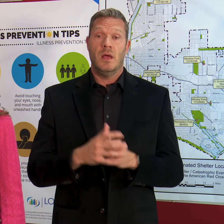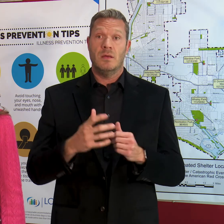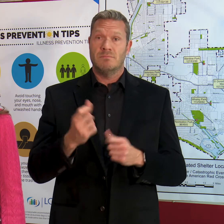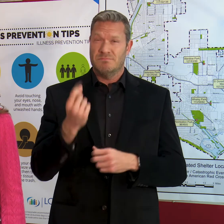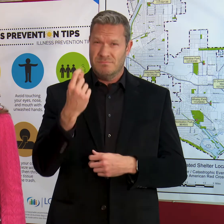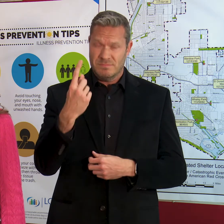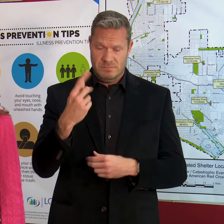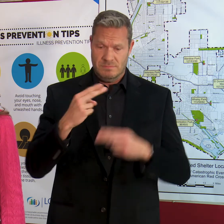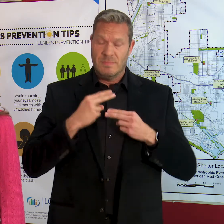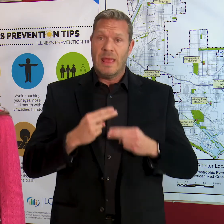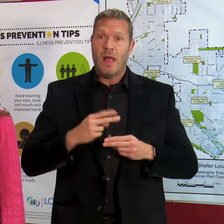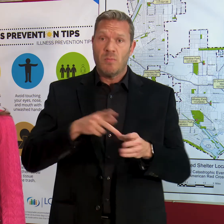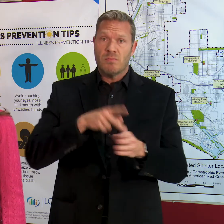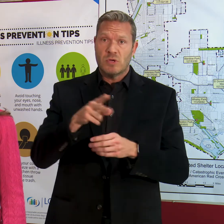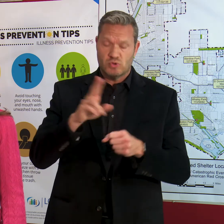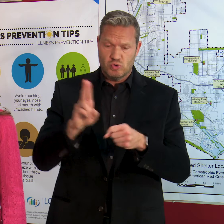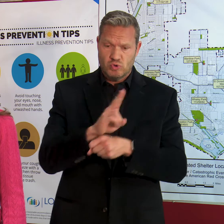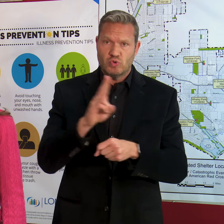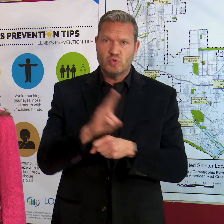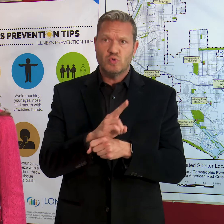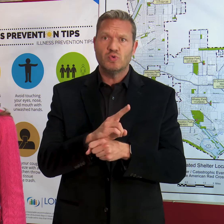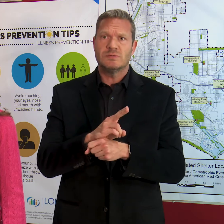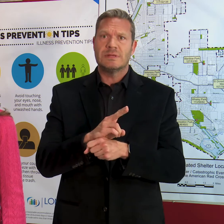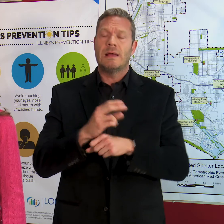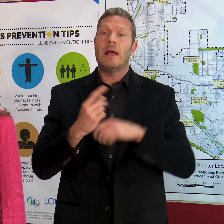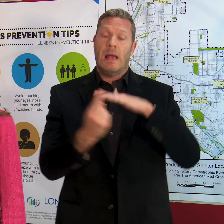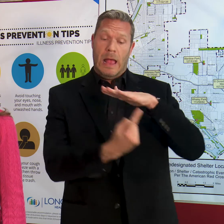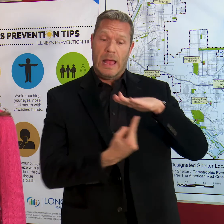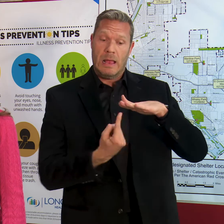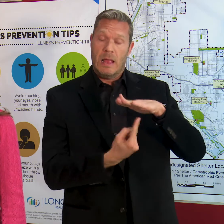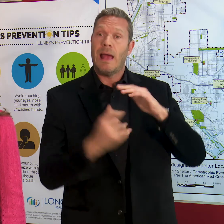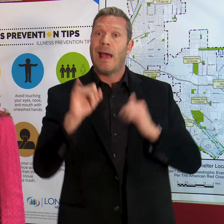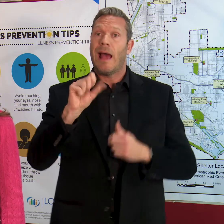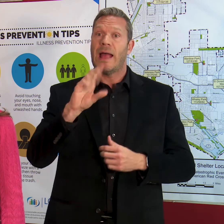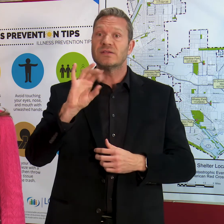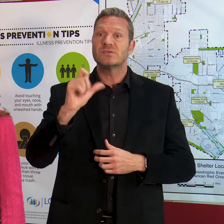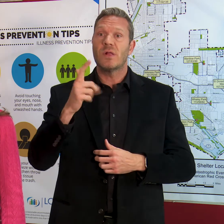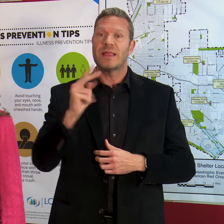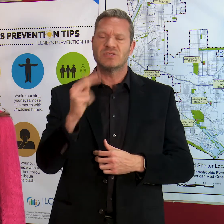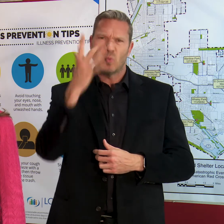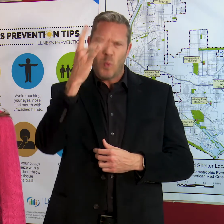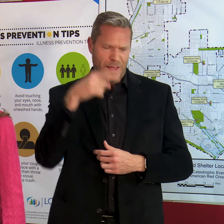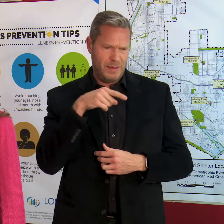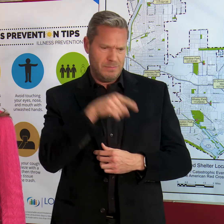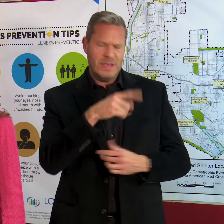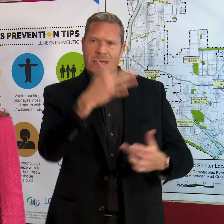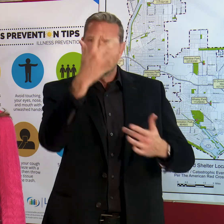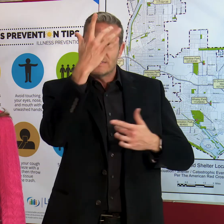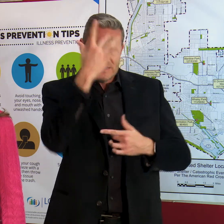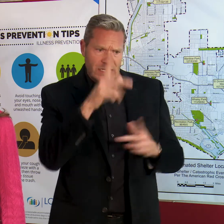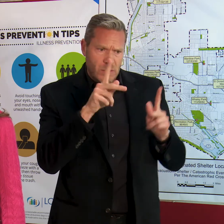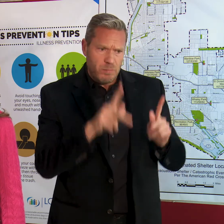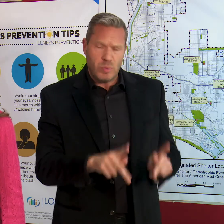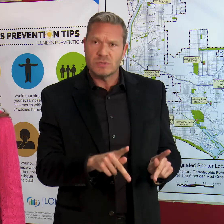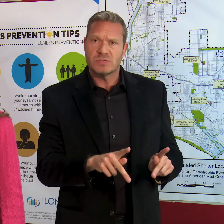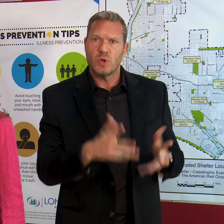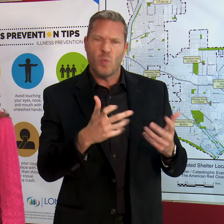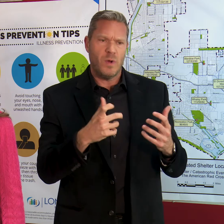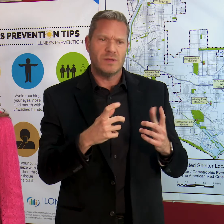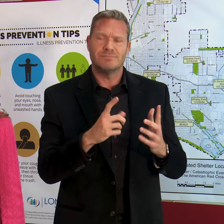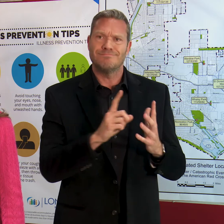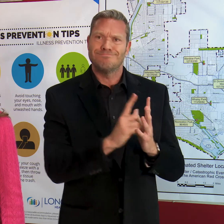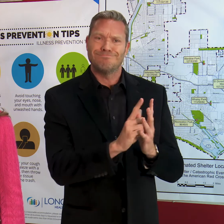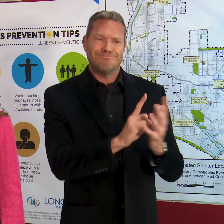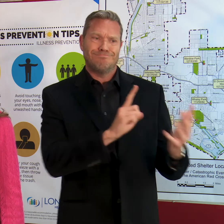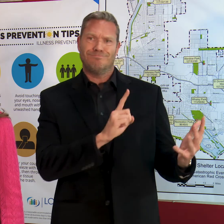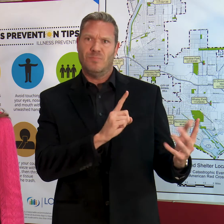to keep sick people away from well people. What that means is if someone is diagnosed with a communicable